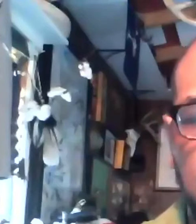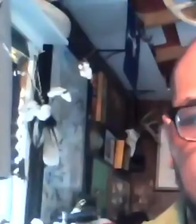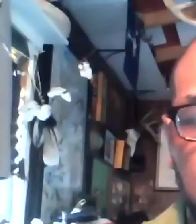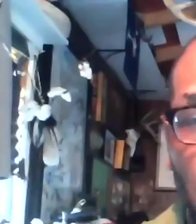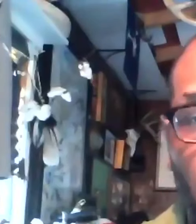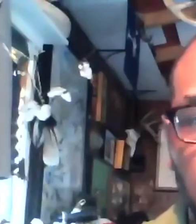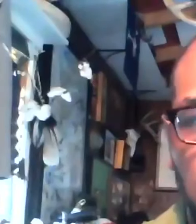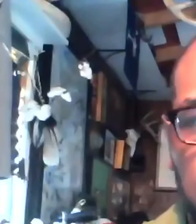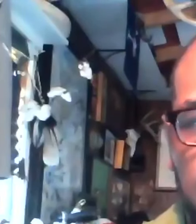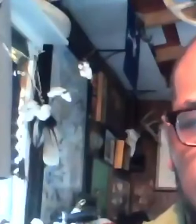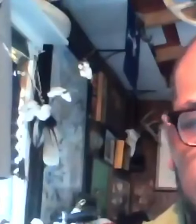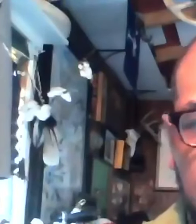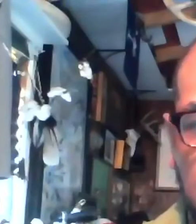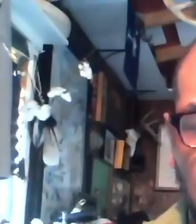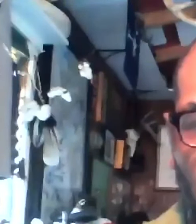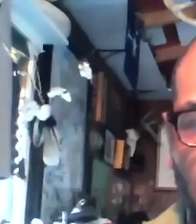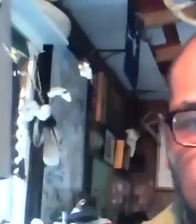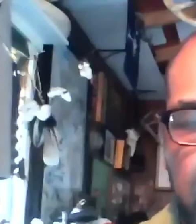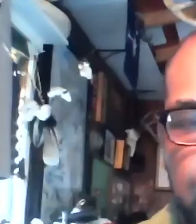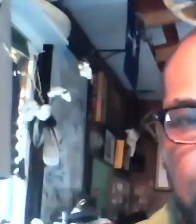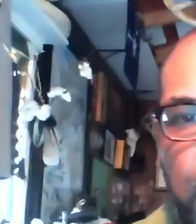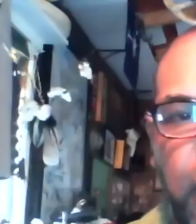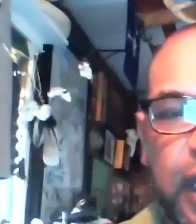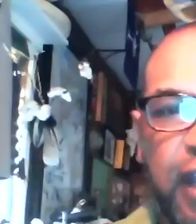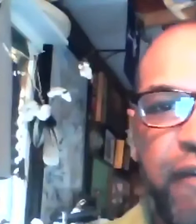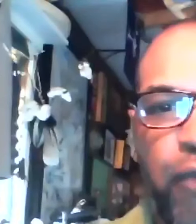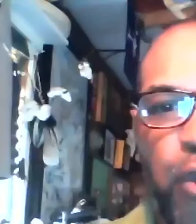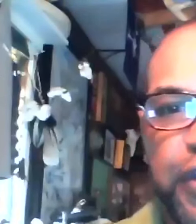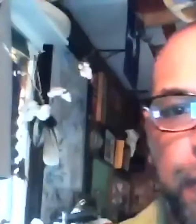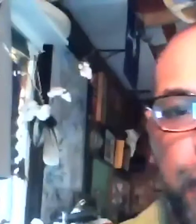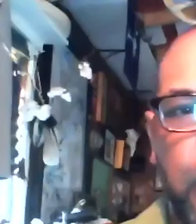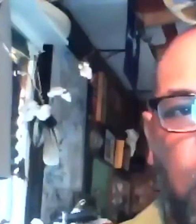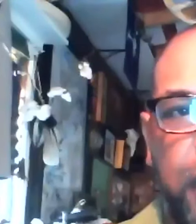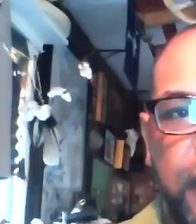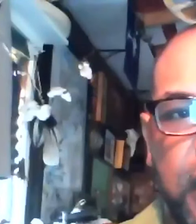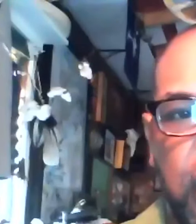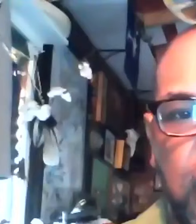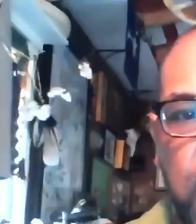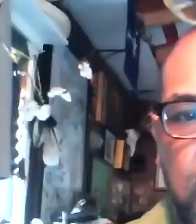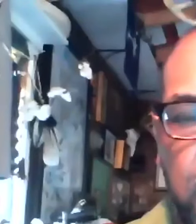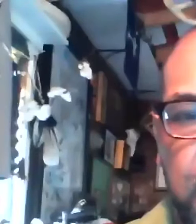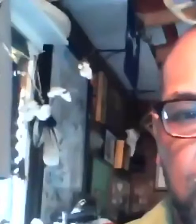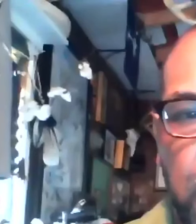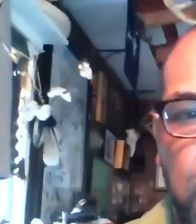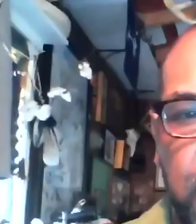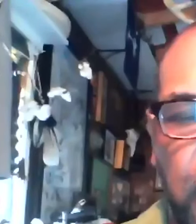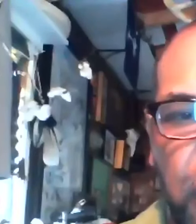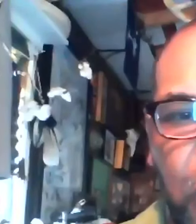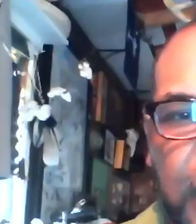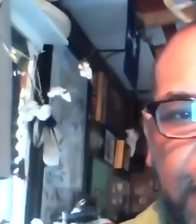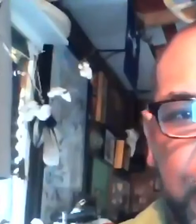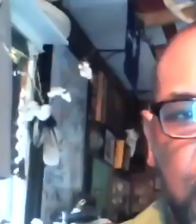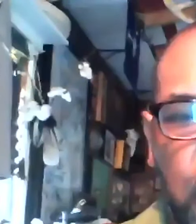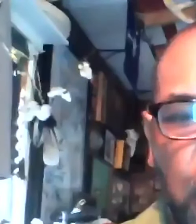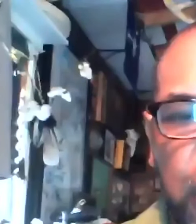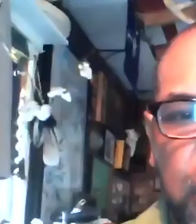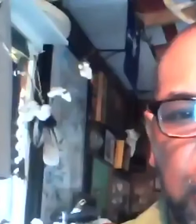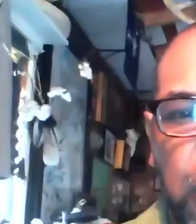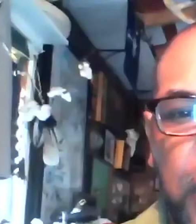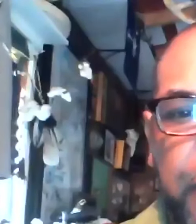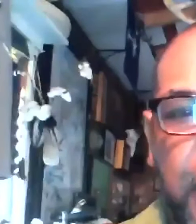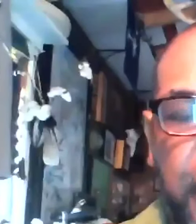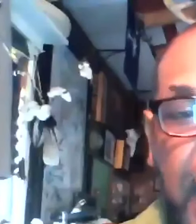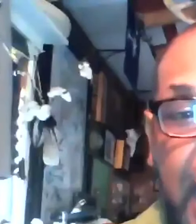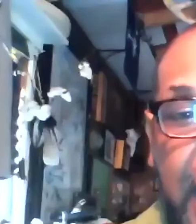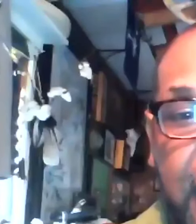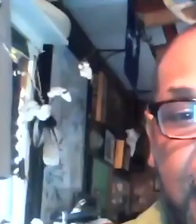want you to look at this older map, and I keep an older map here before the Supreme Court decision of just a few years ago to show